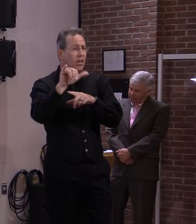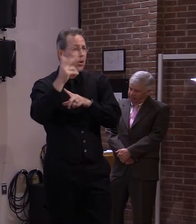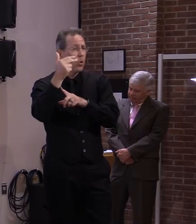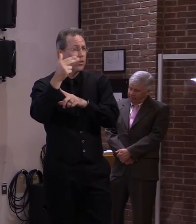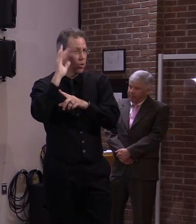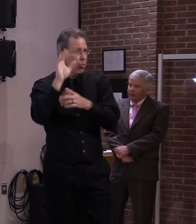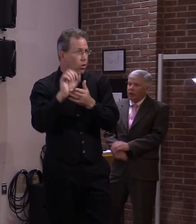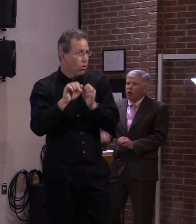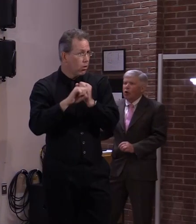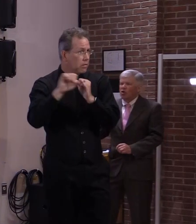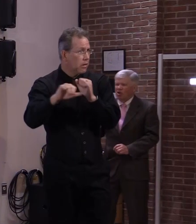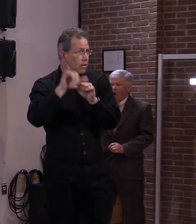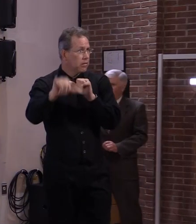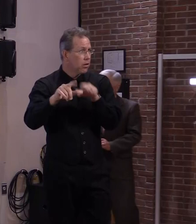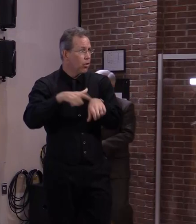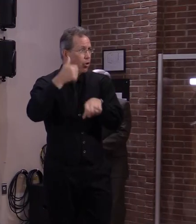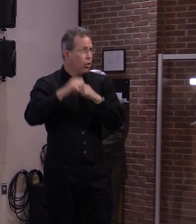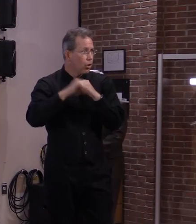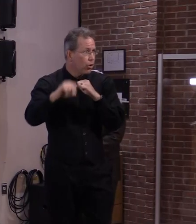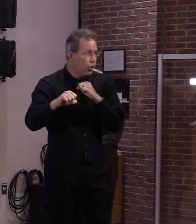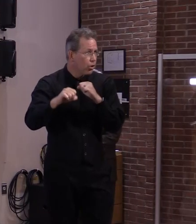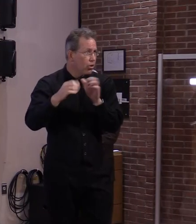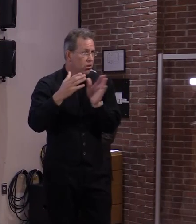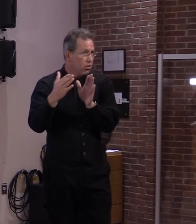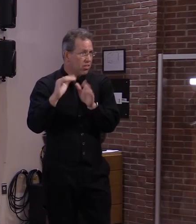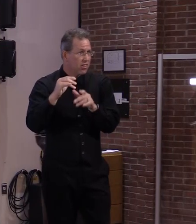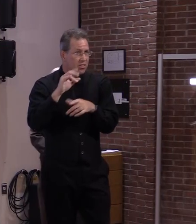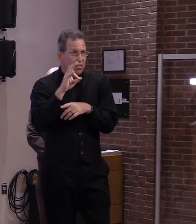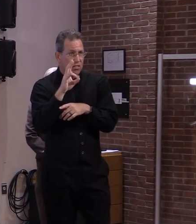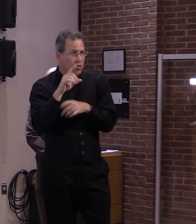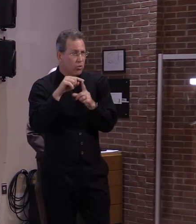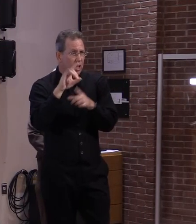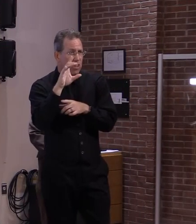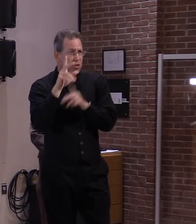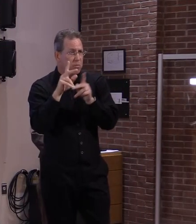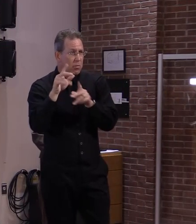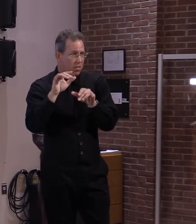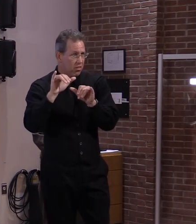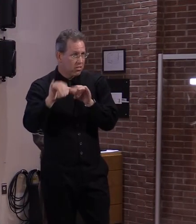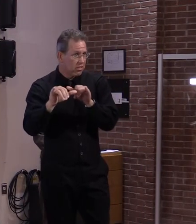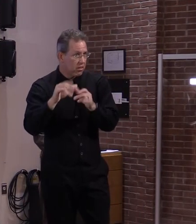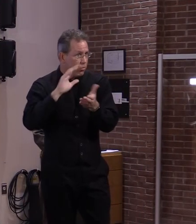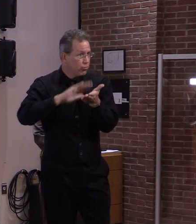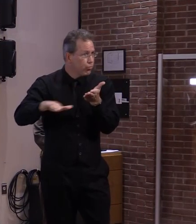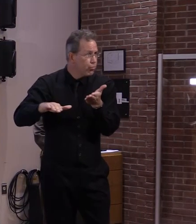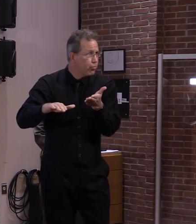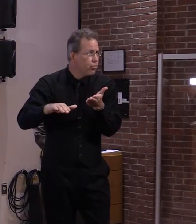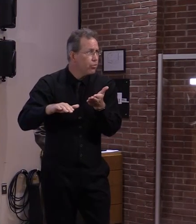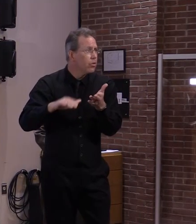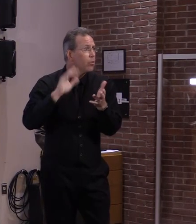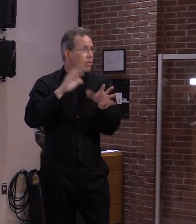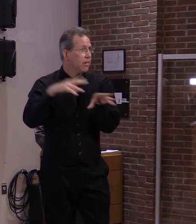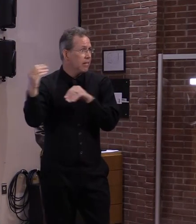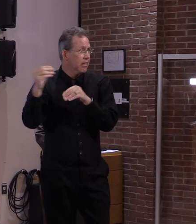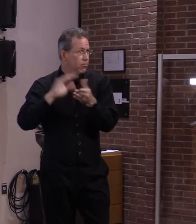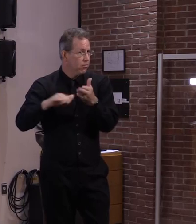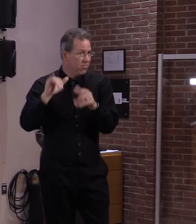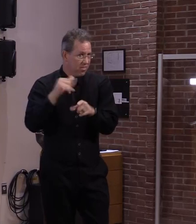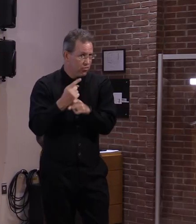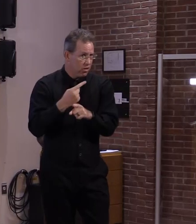to leave after june 30th i'm wondering if each of those individuals will be getting a 2500